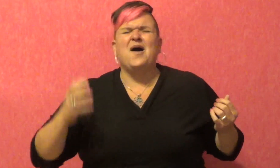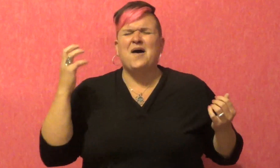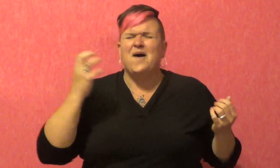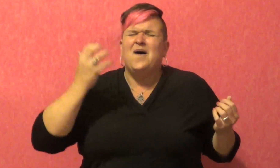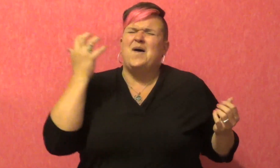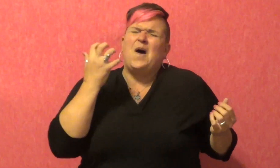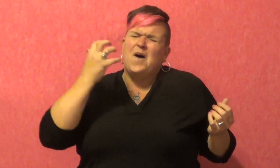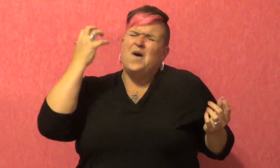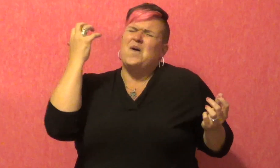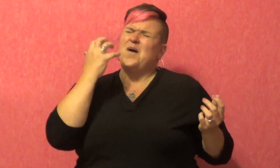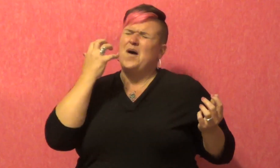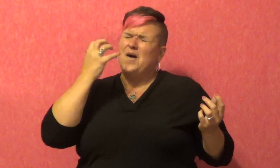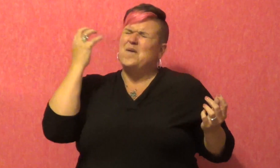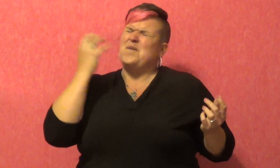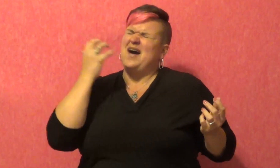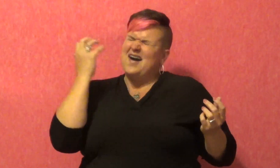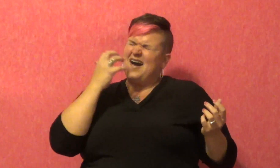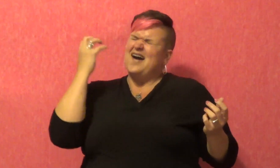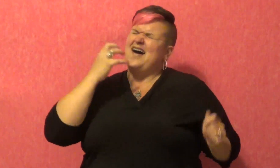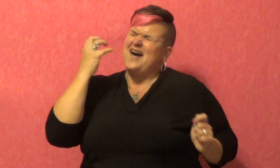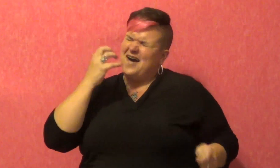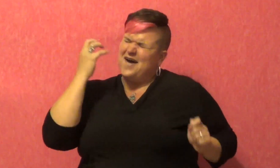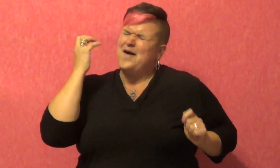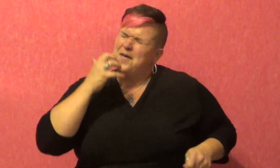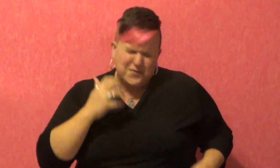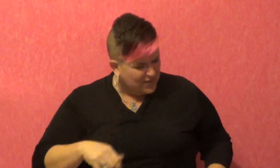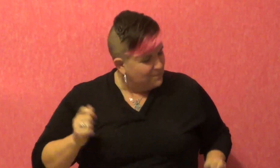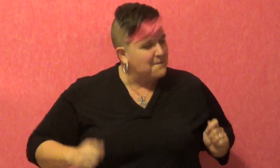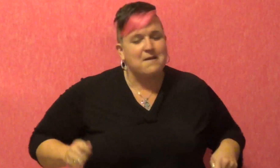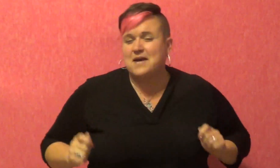I run for your